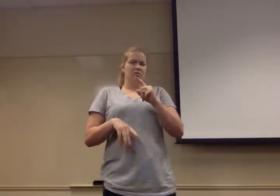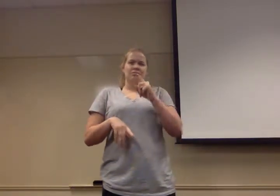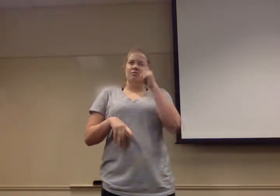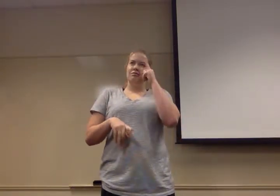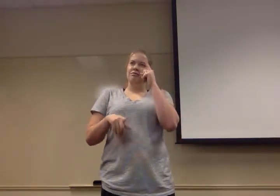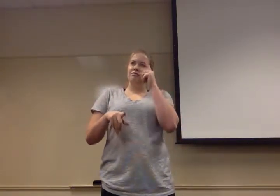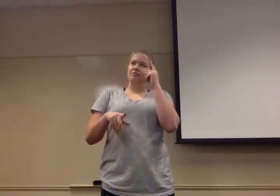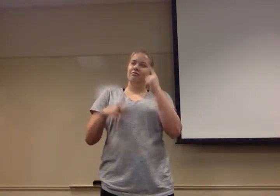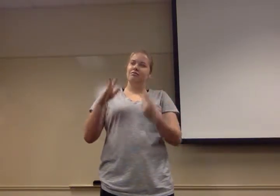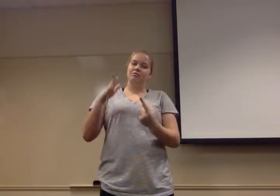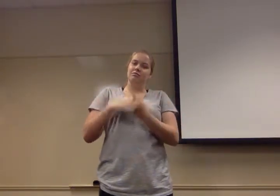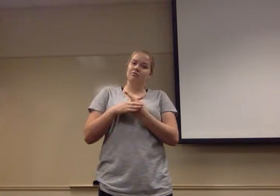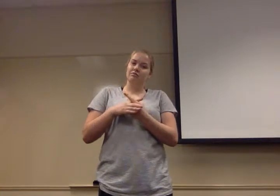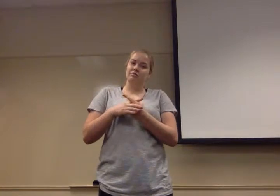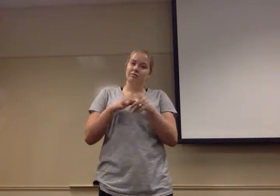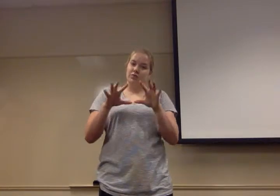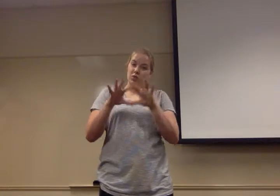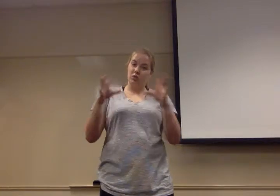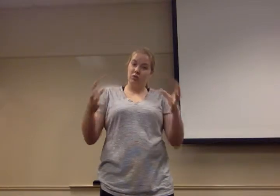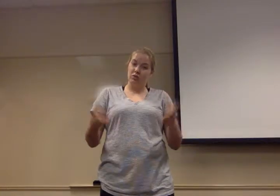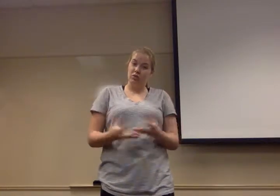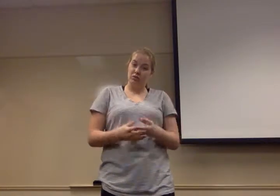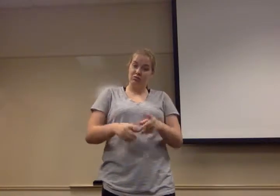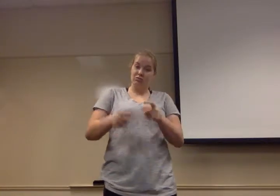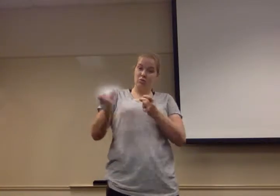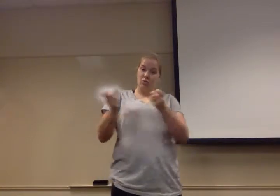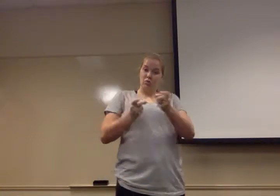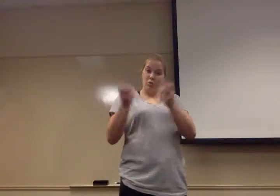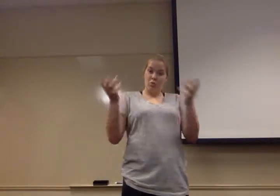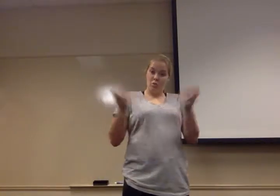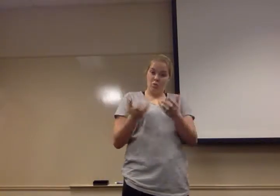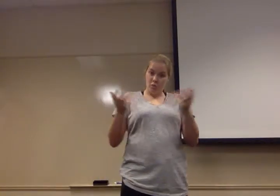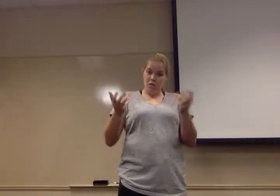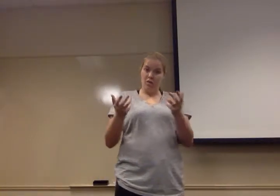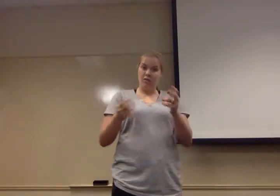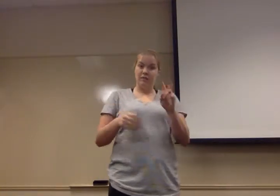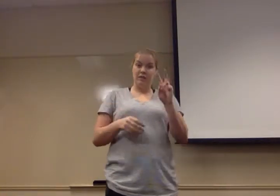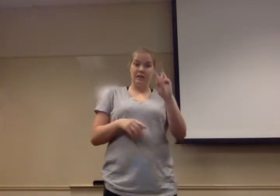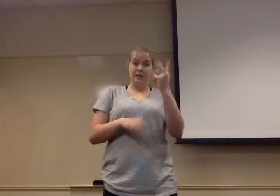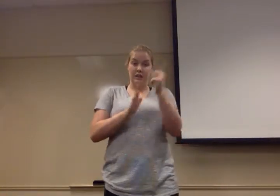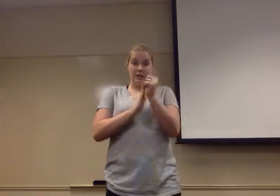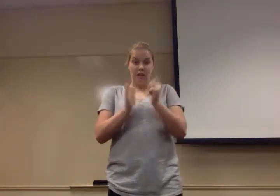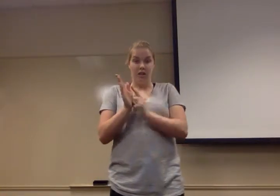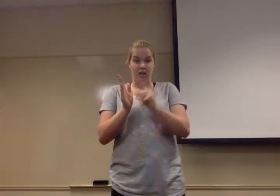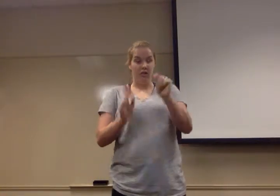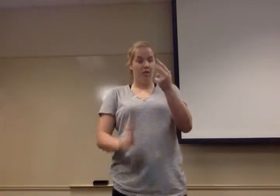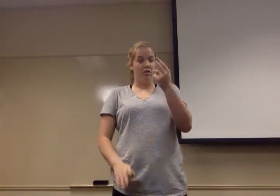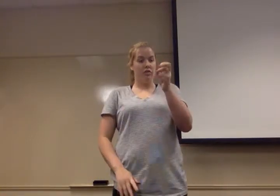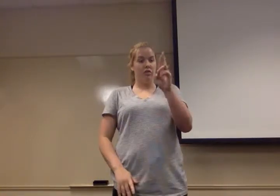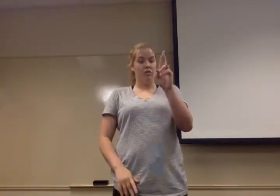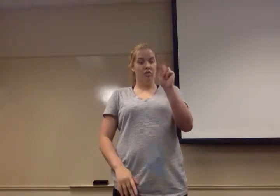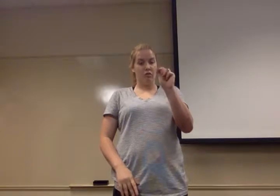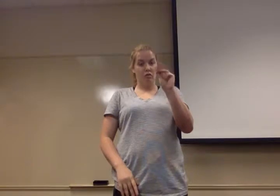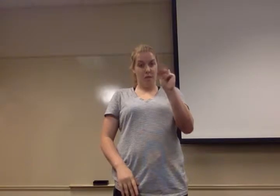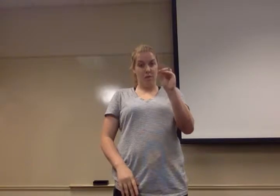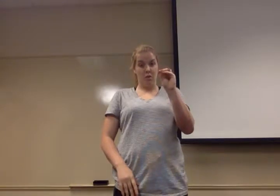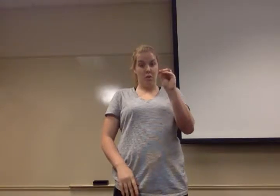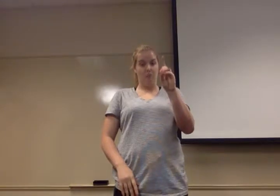universe ruled by the second law of thermodynamics, how is it possible to generate the sort of complexity I've